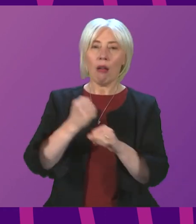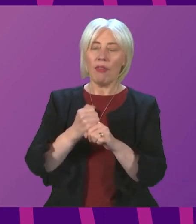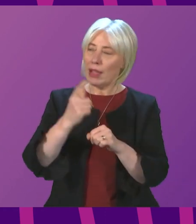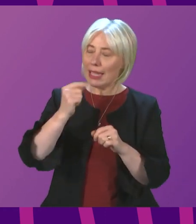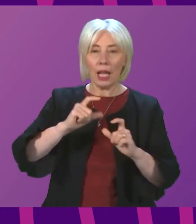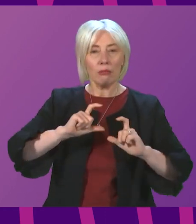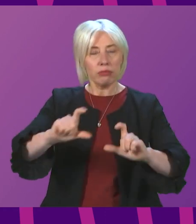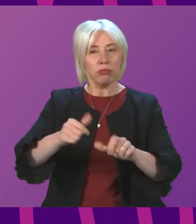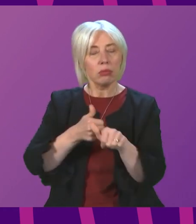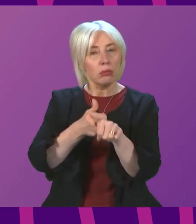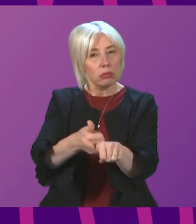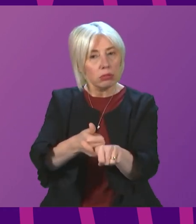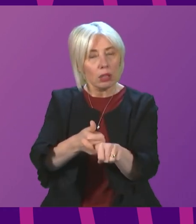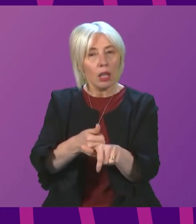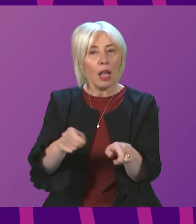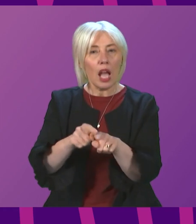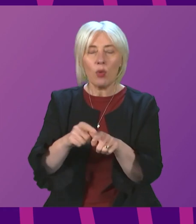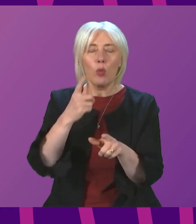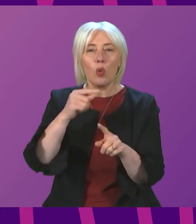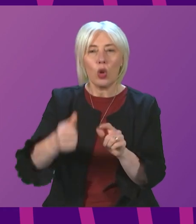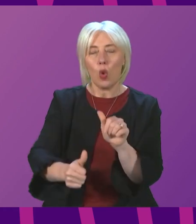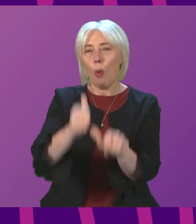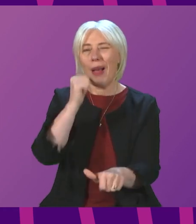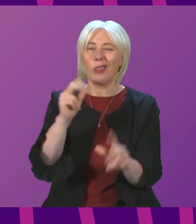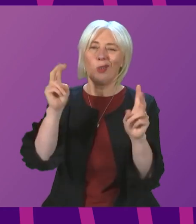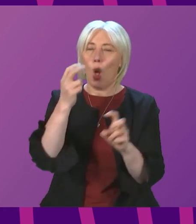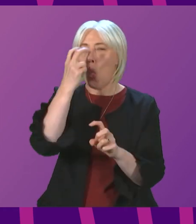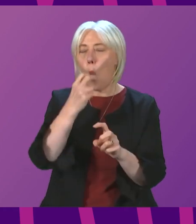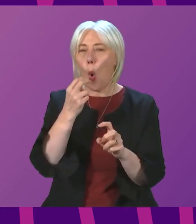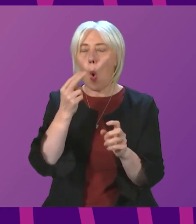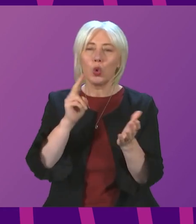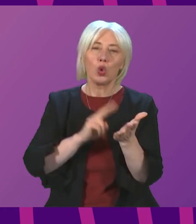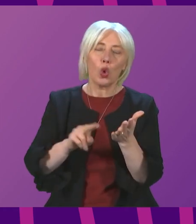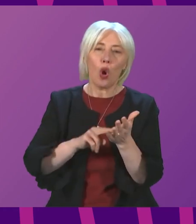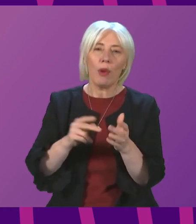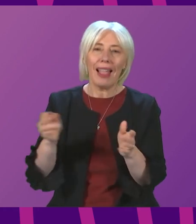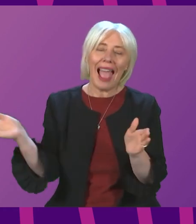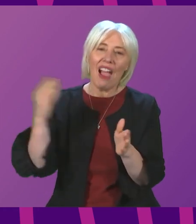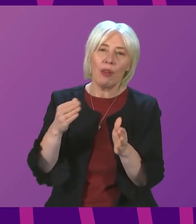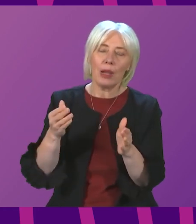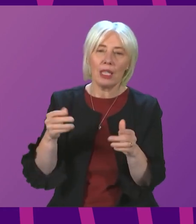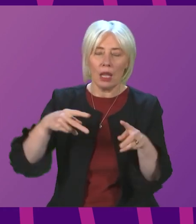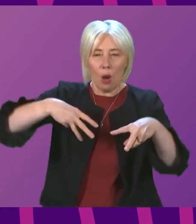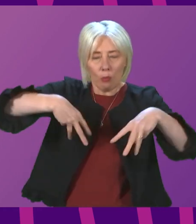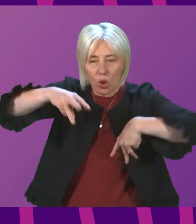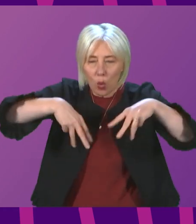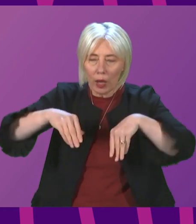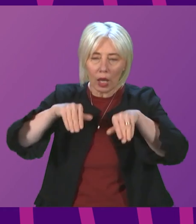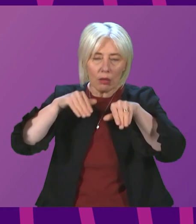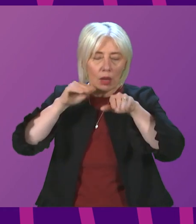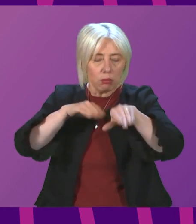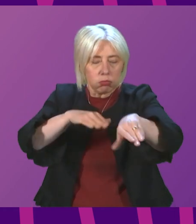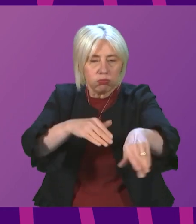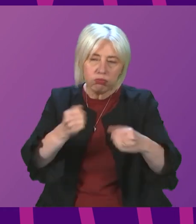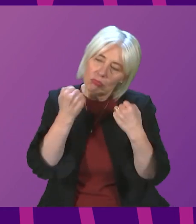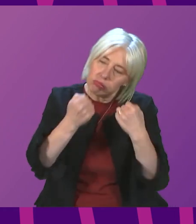And how can we guard against dropping back to the old norm of everyone piling onto our motorways and into their offices five days